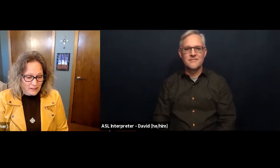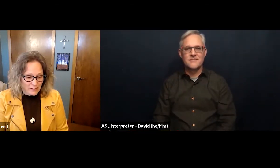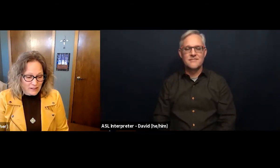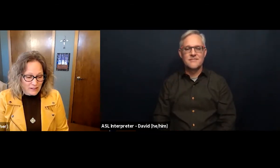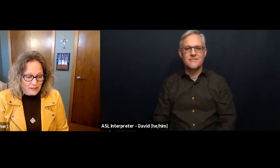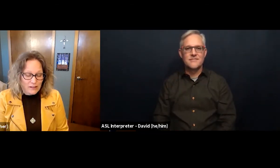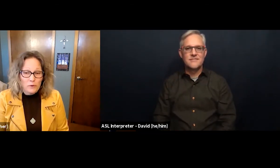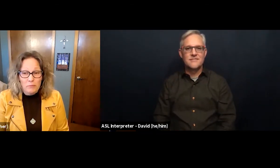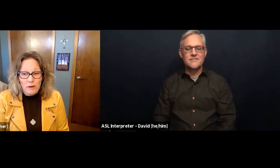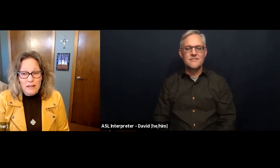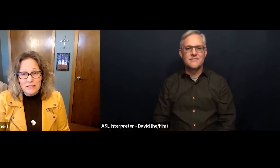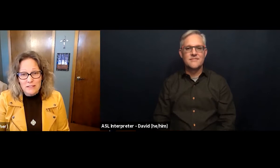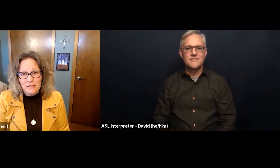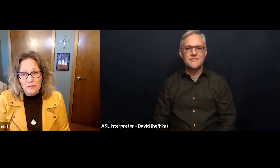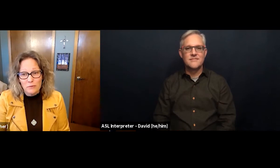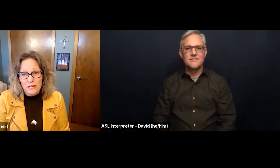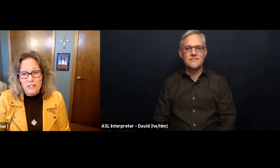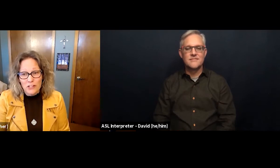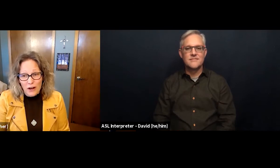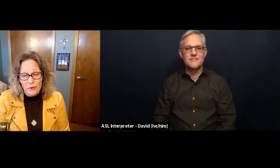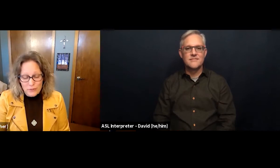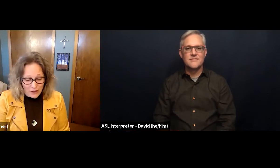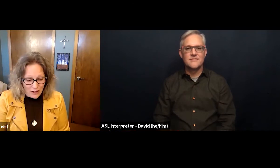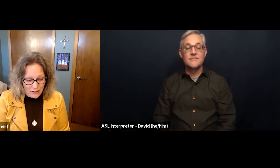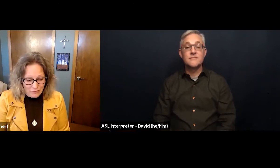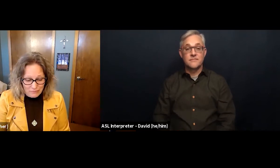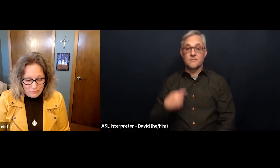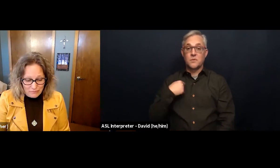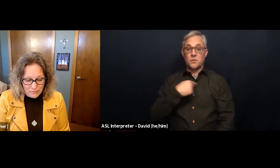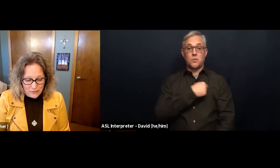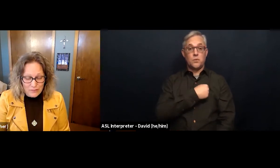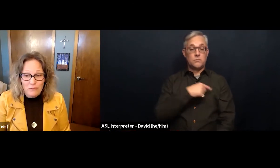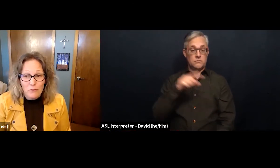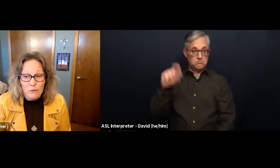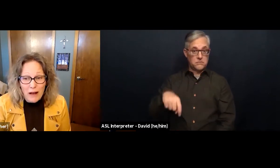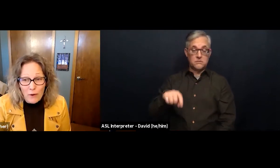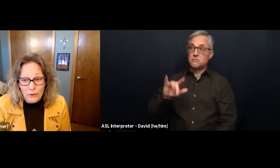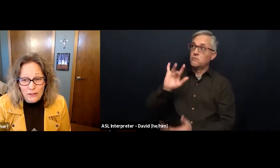we must reach out to God for power,